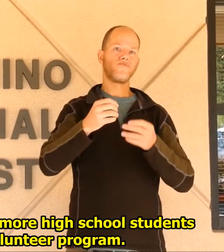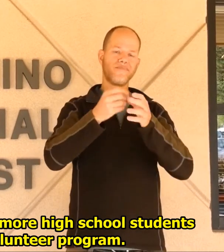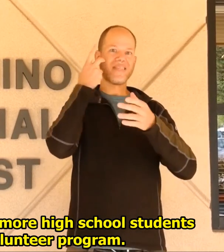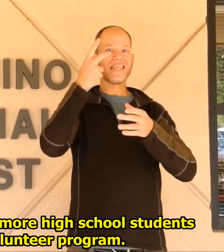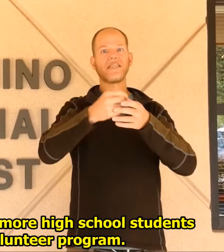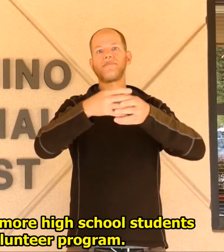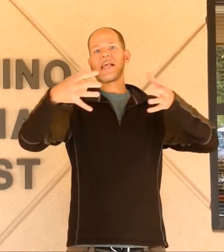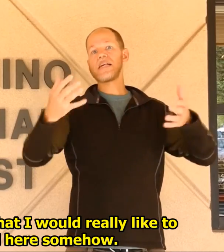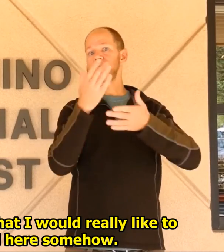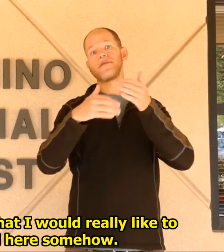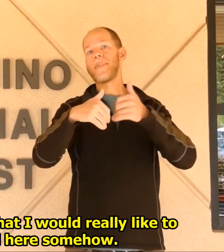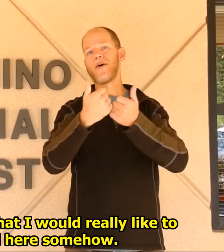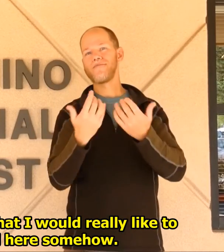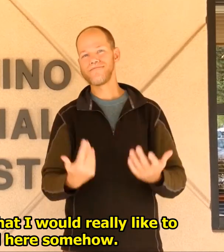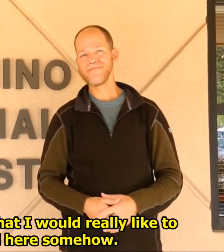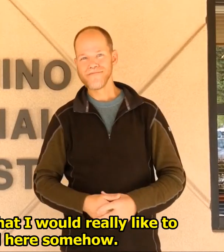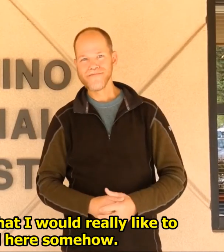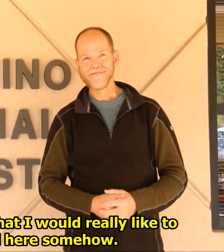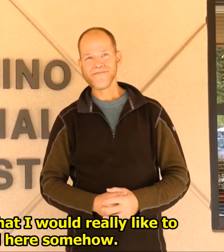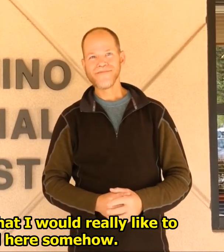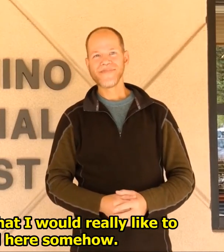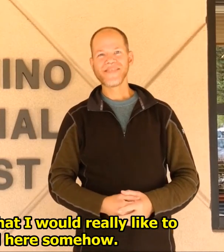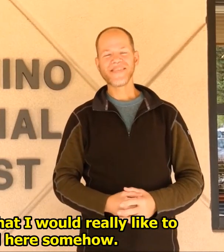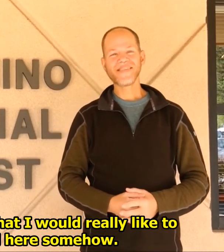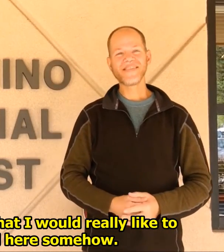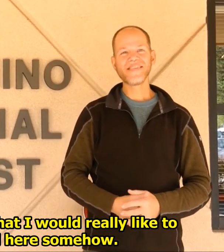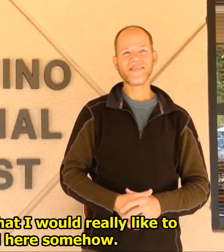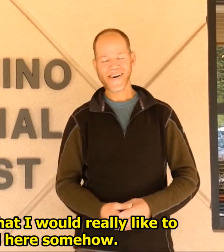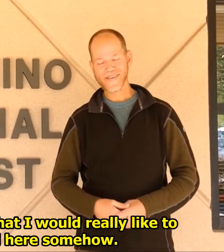program. That's something that I would really like to see expand here somehow.